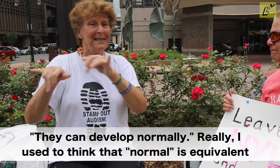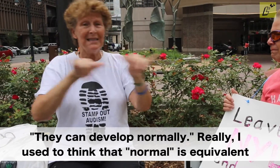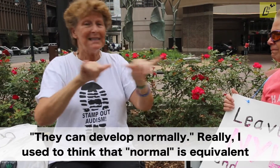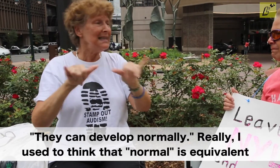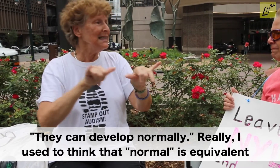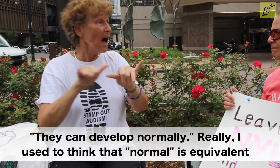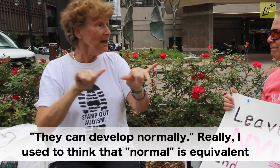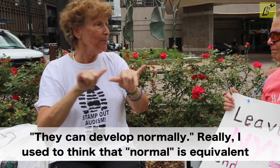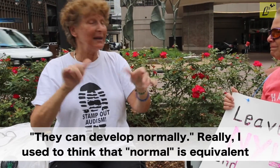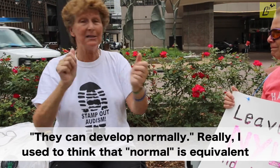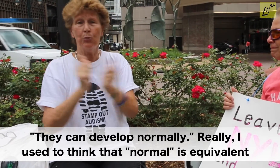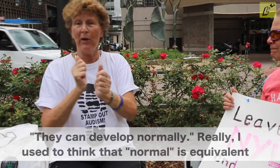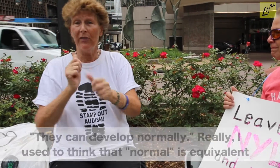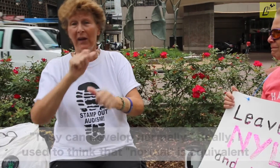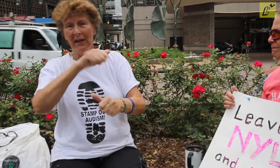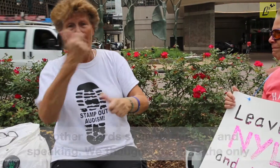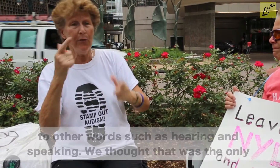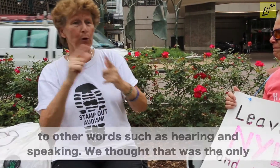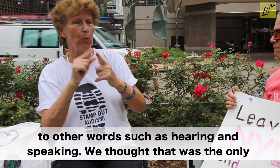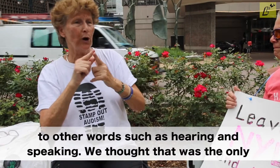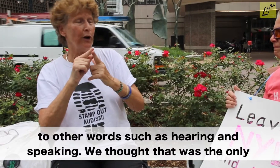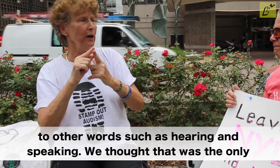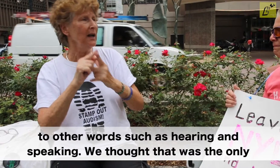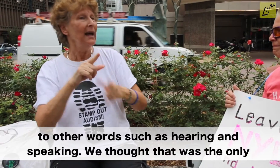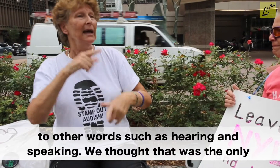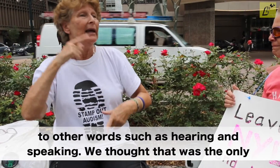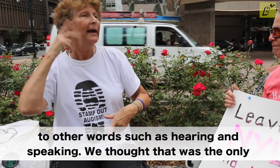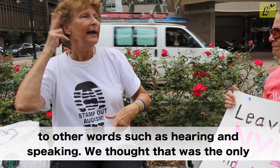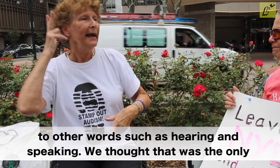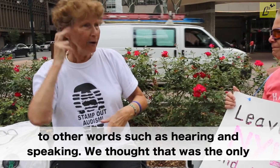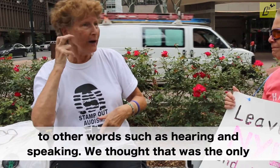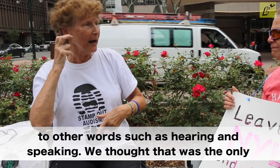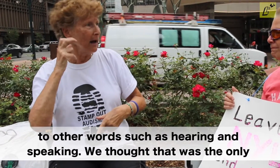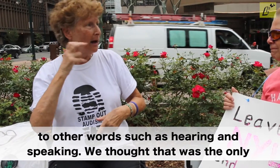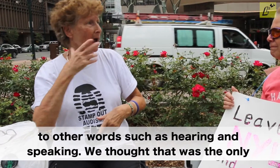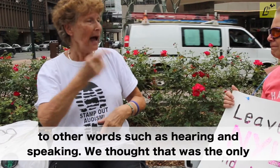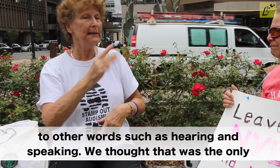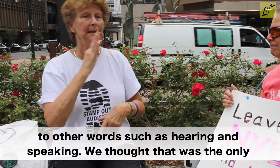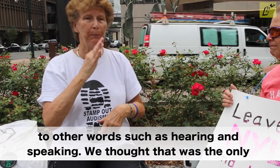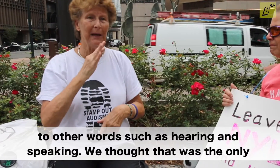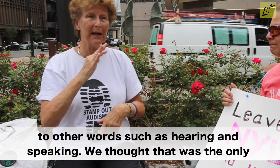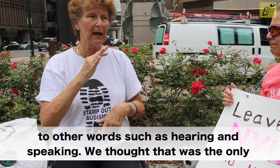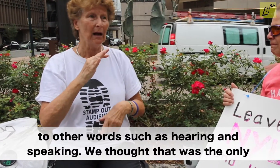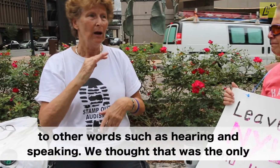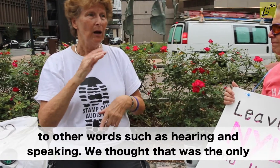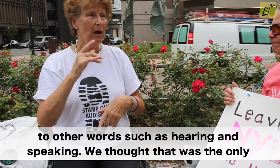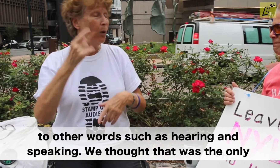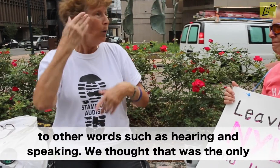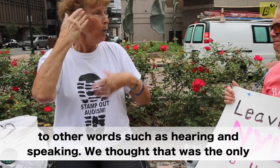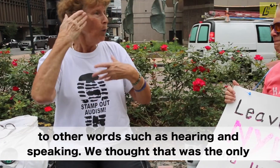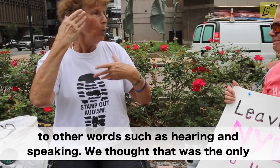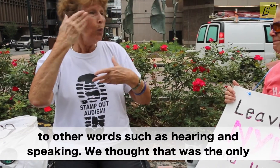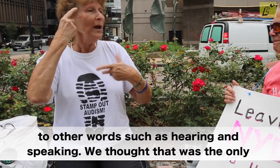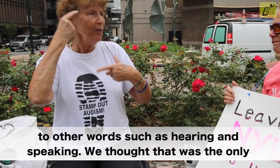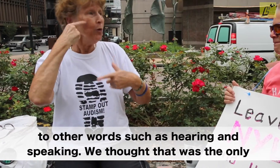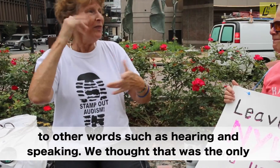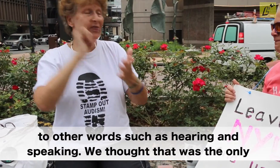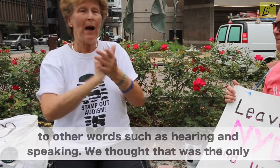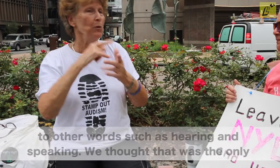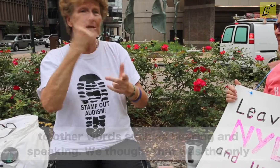synonymous with another word hearing and speaking We thought that was